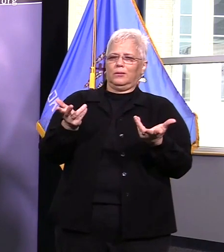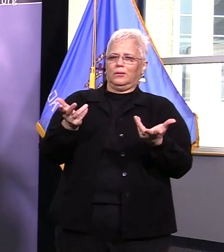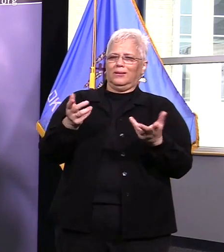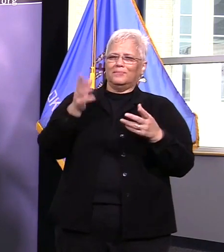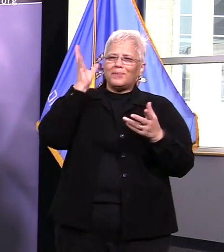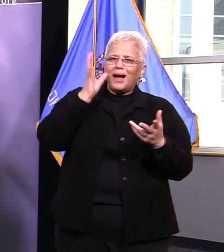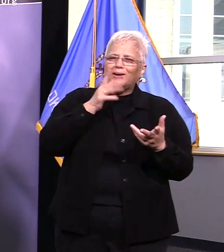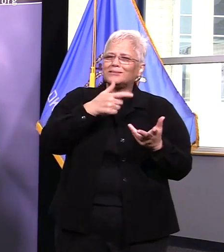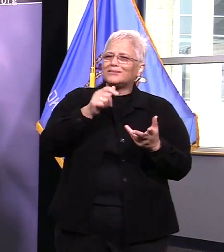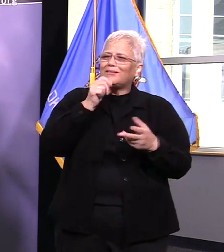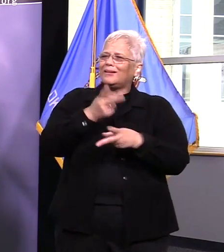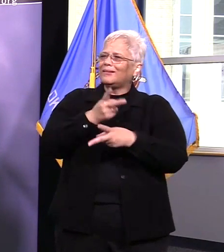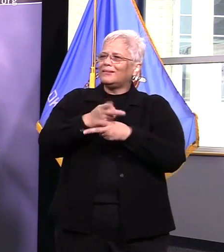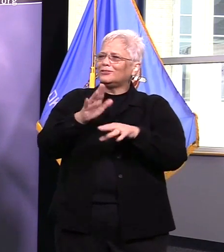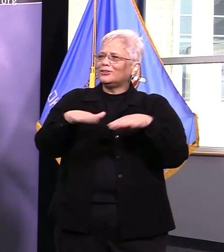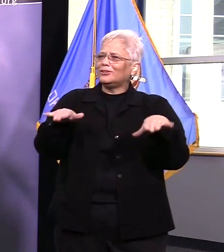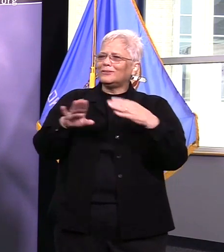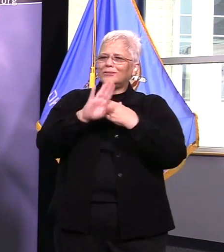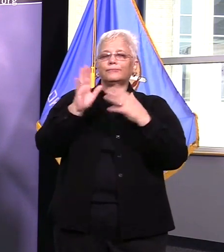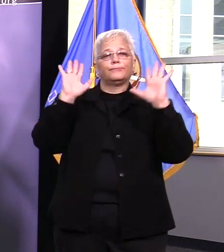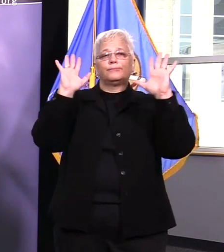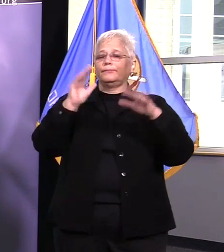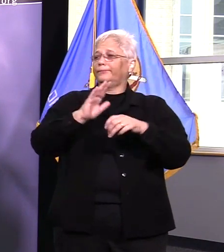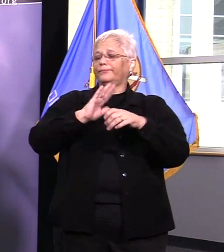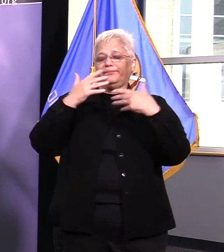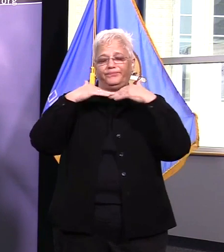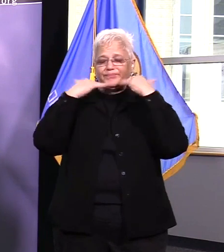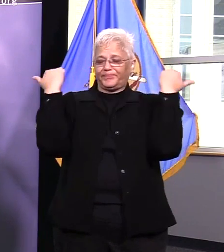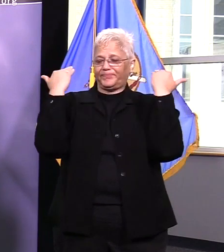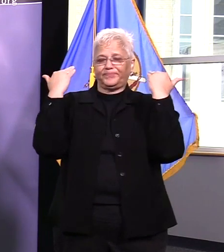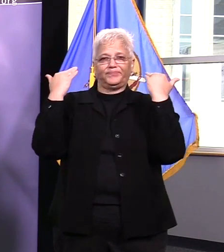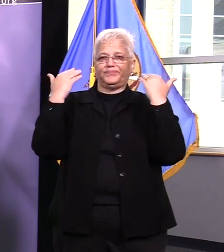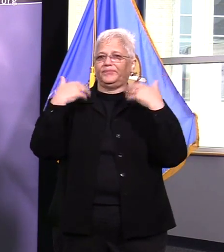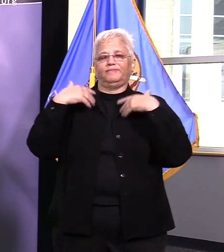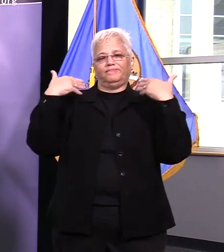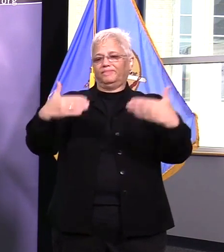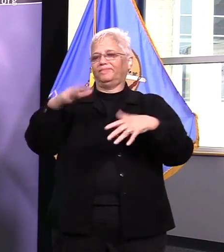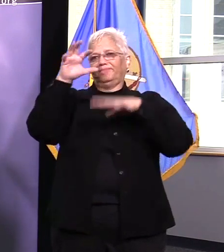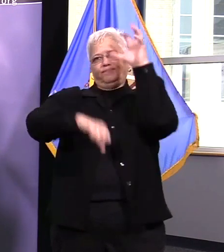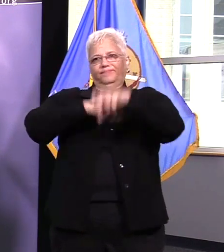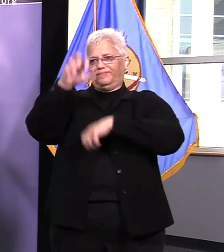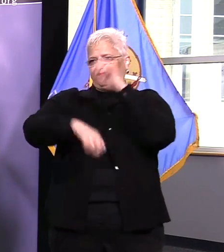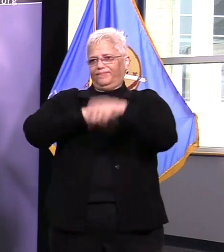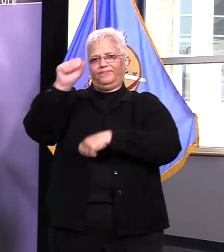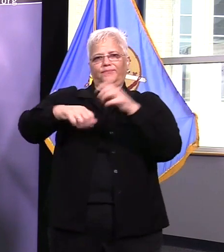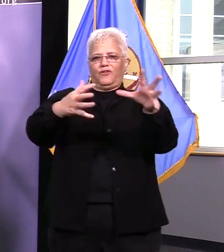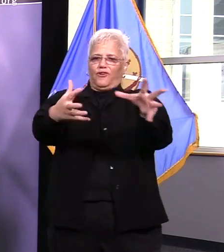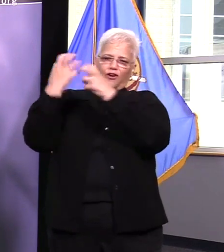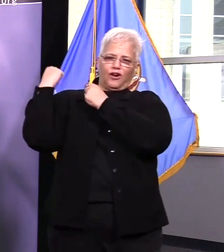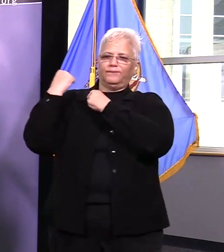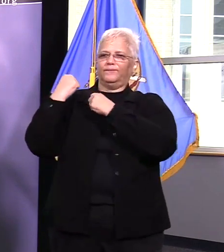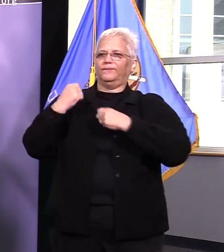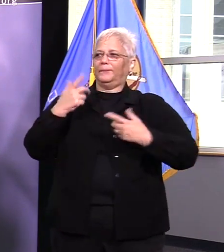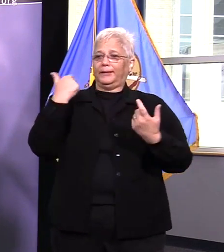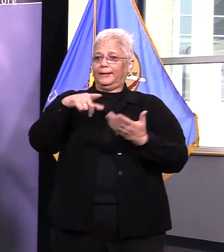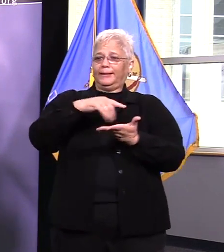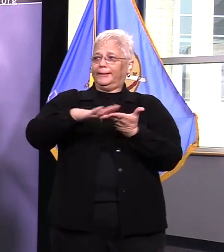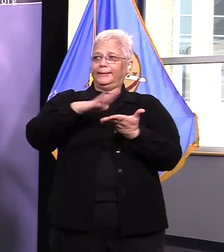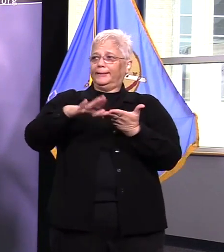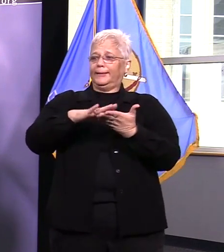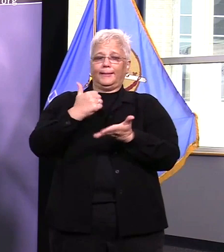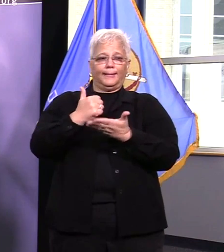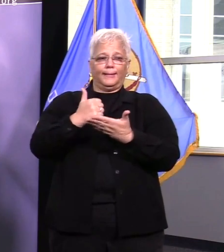letting them play on that playground equipment and so we closed that down and what we found is mostly